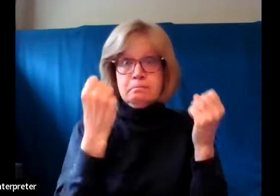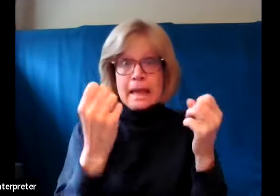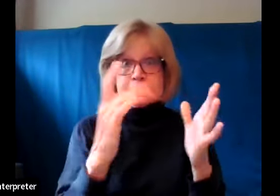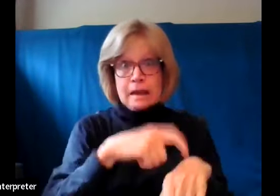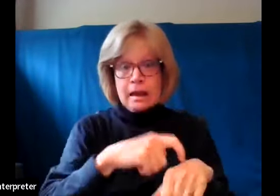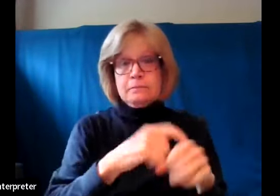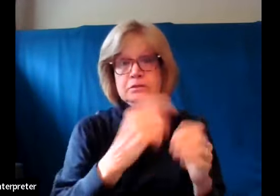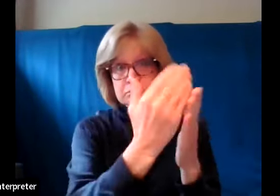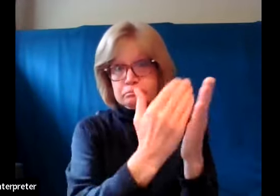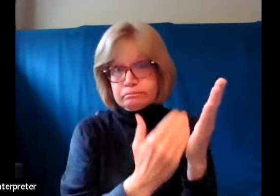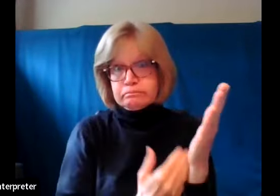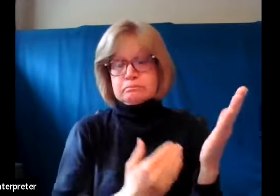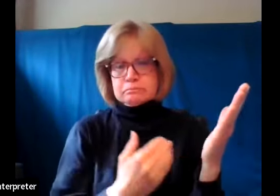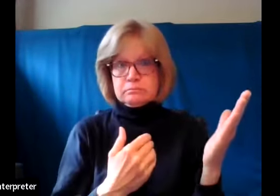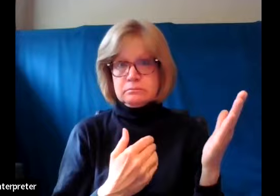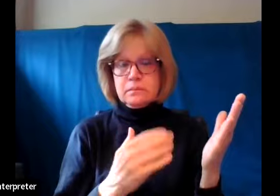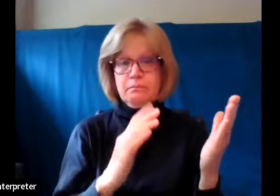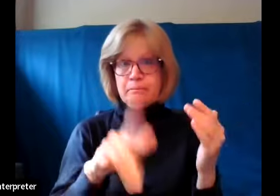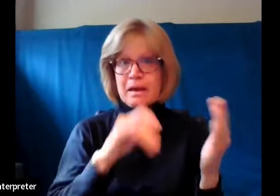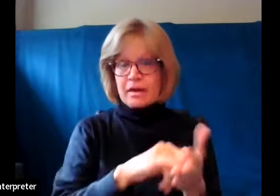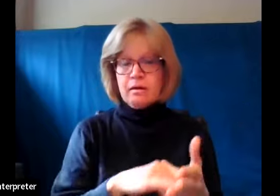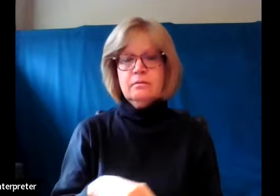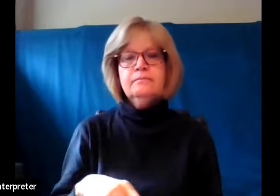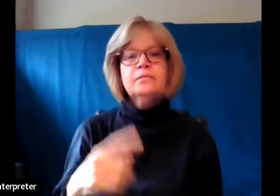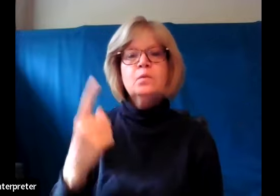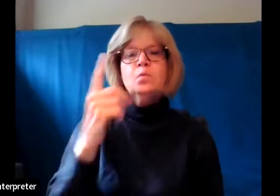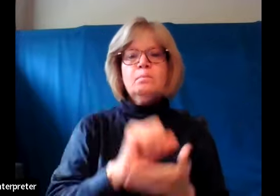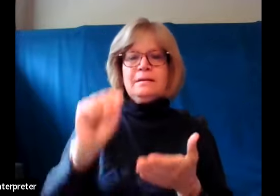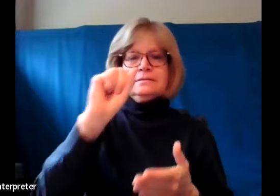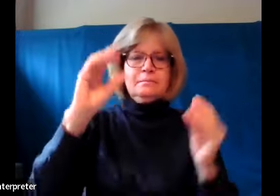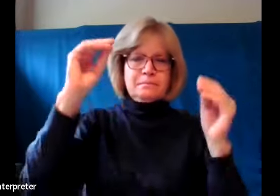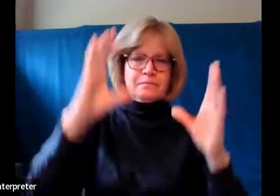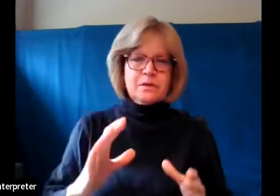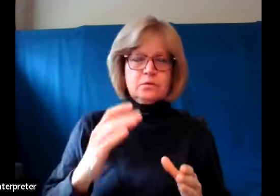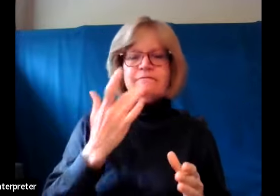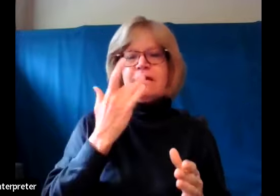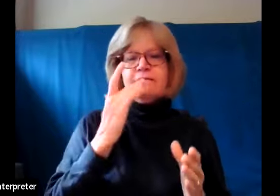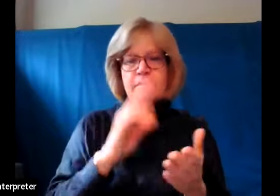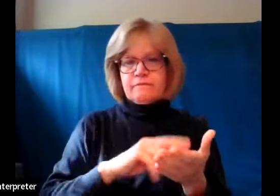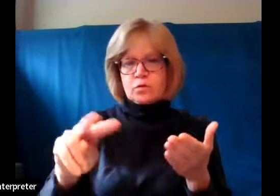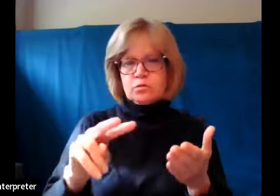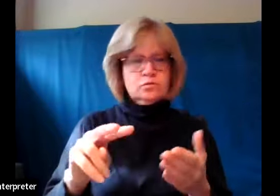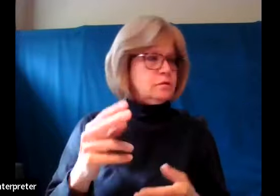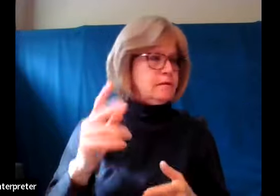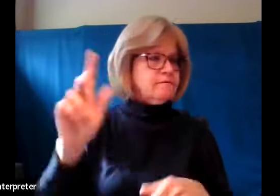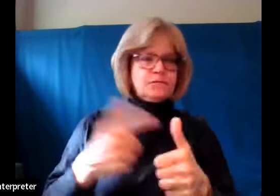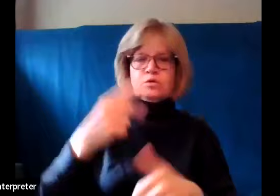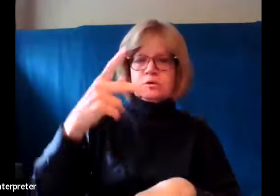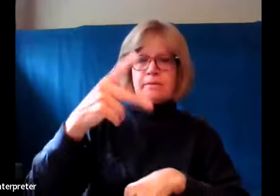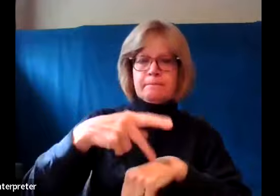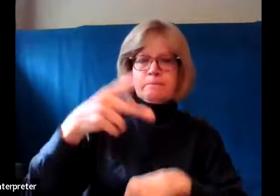I had a seminary professor who had a favorite verse that he used to share with us. It's from 1 Peter 3, verse 15.